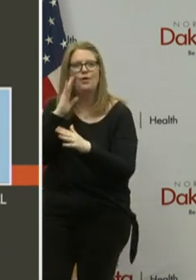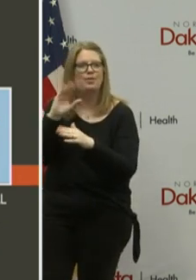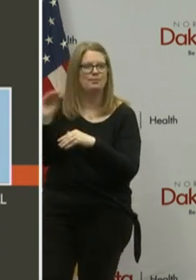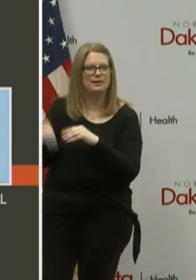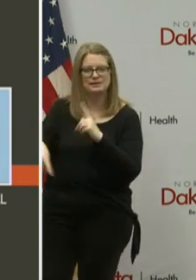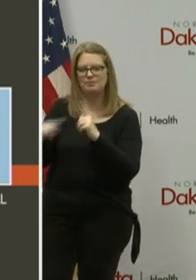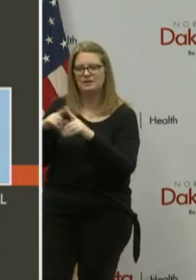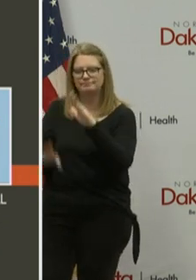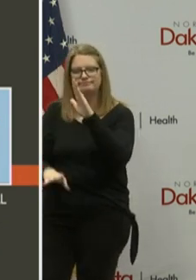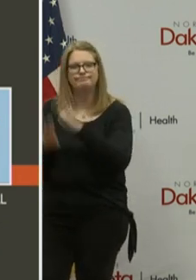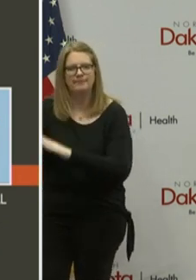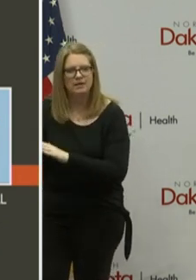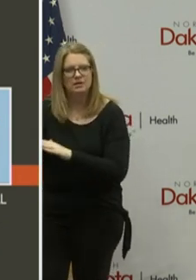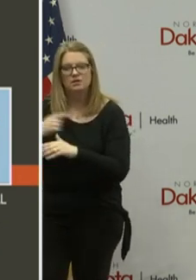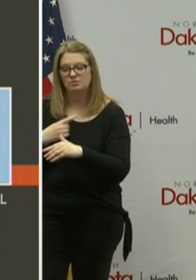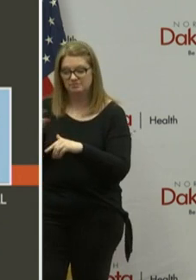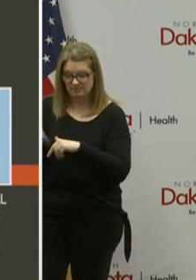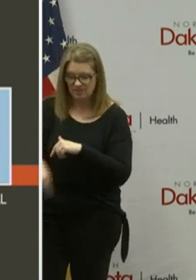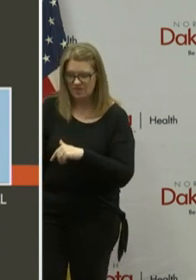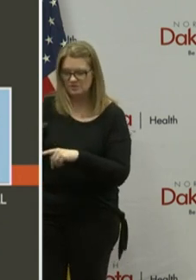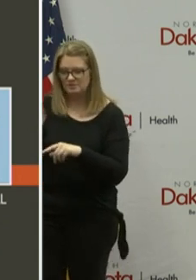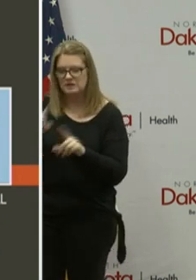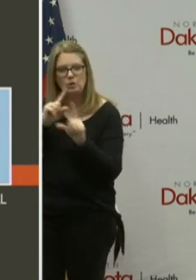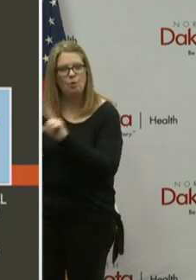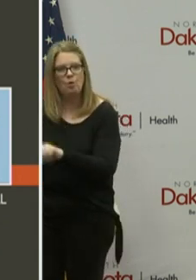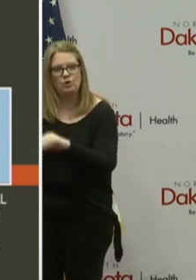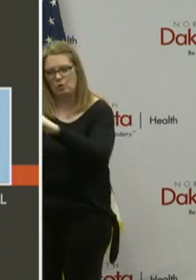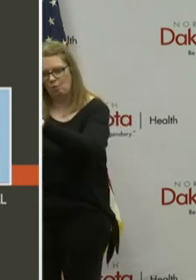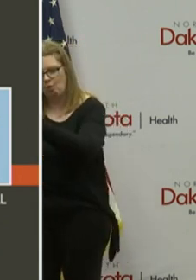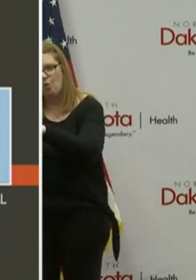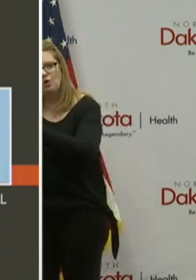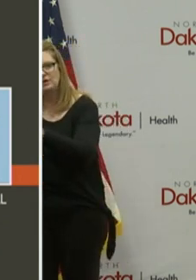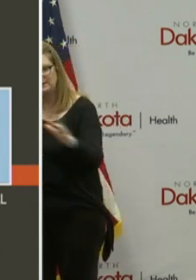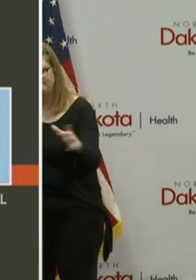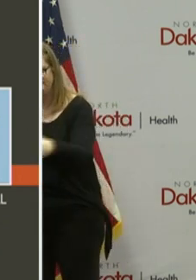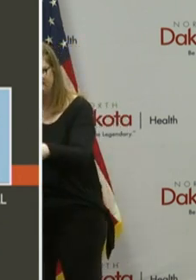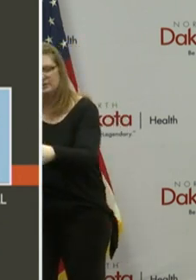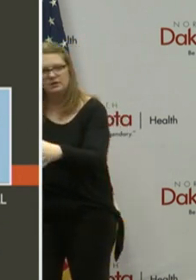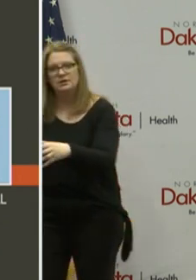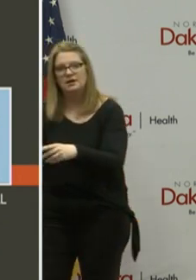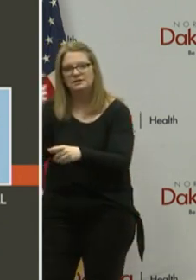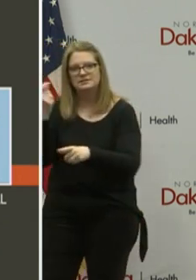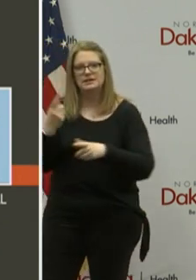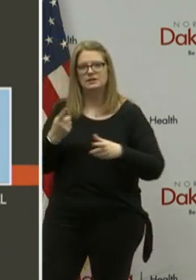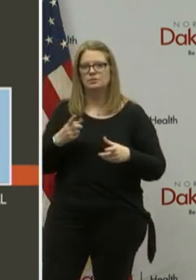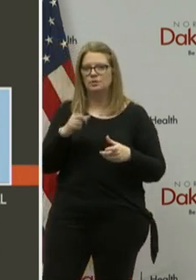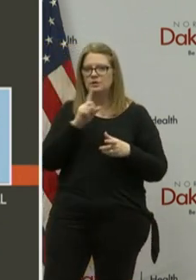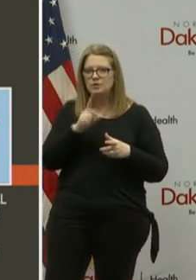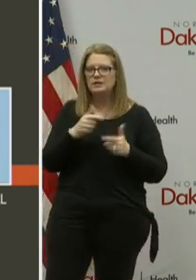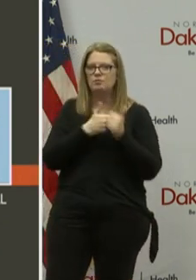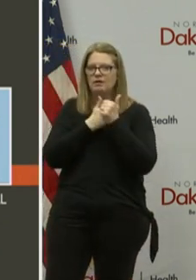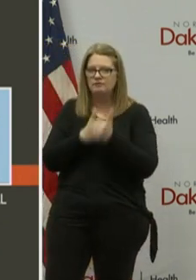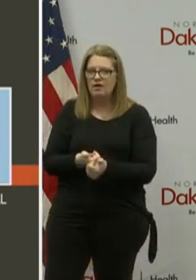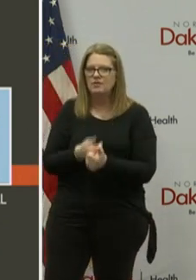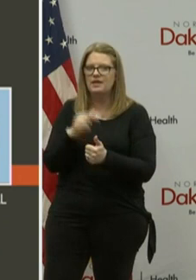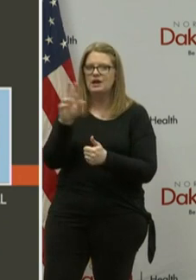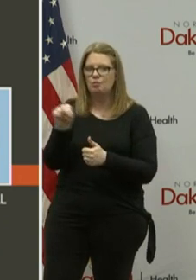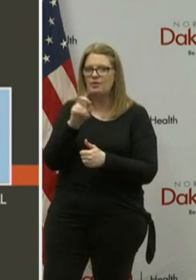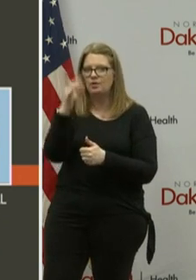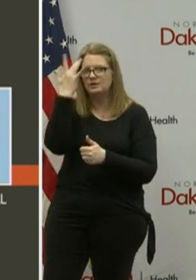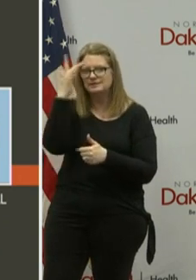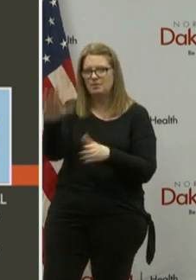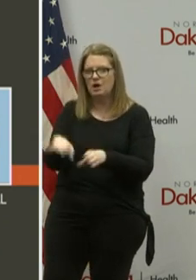in quickly with the quarantine for those people who may have been exposed, and that allows us to stay on a path for the North Dakota Smart restart.